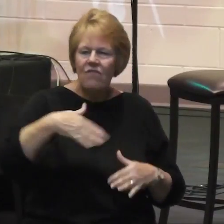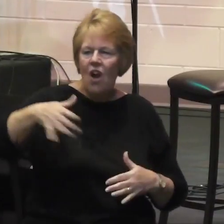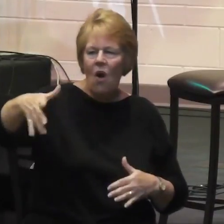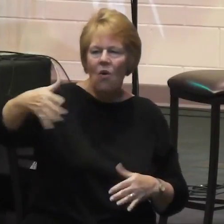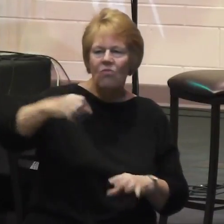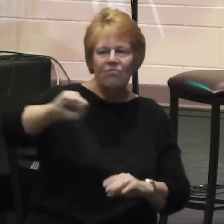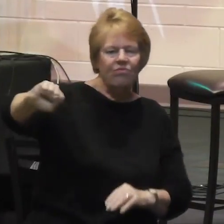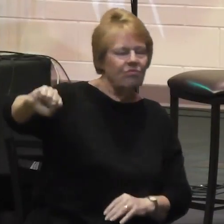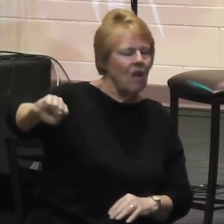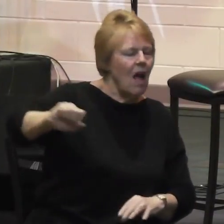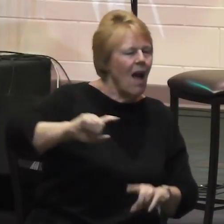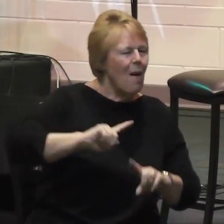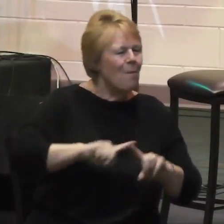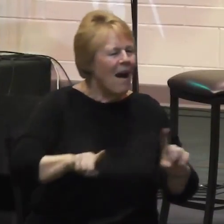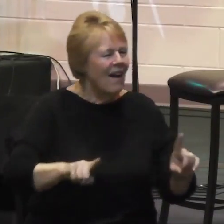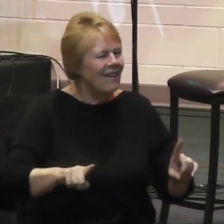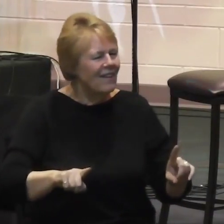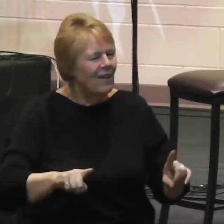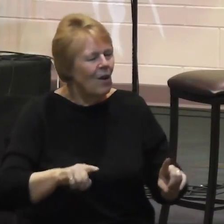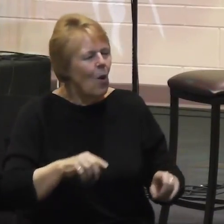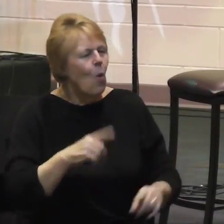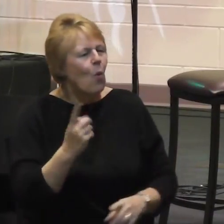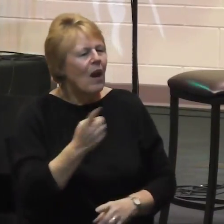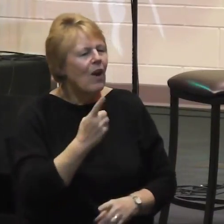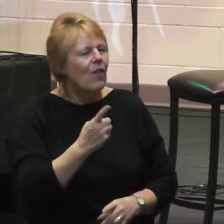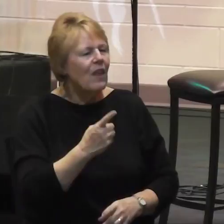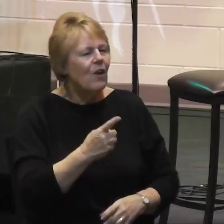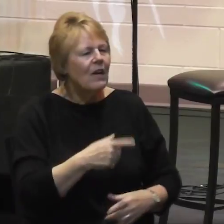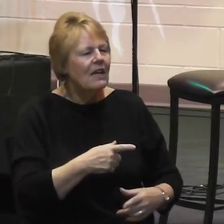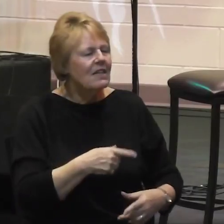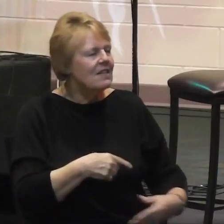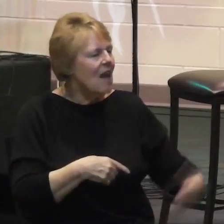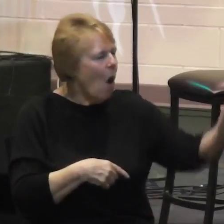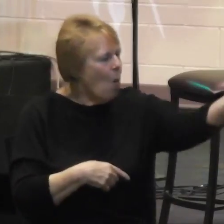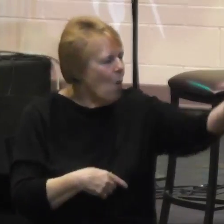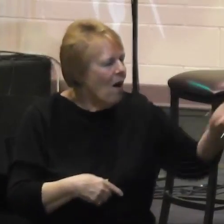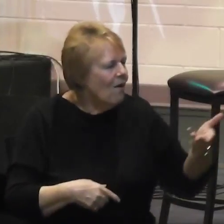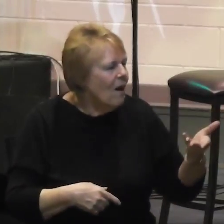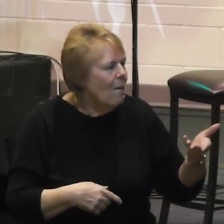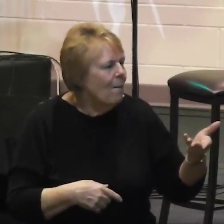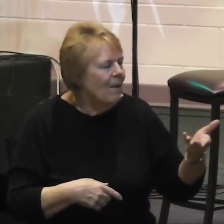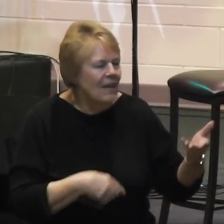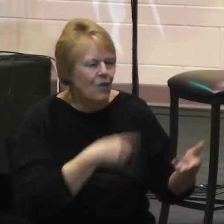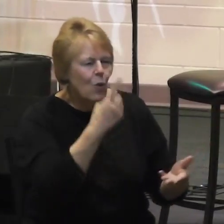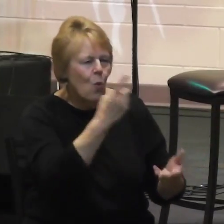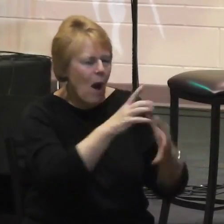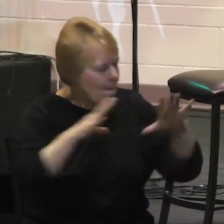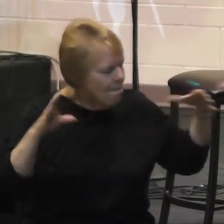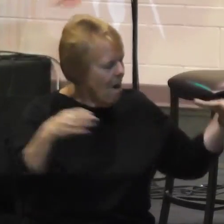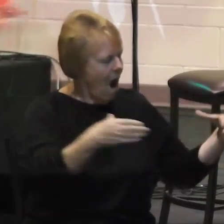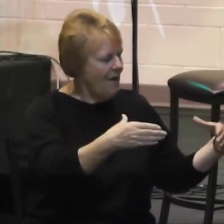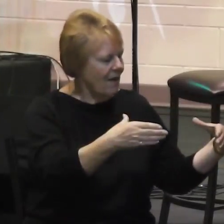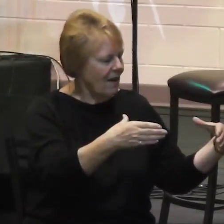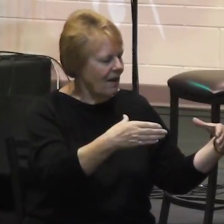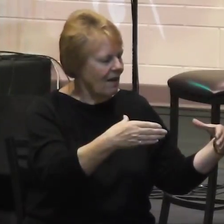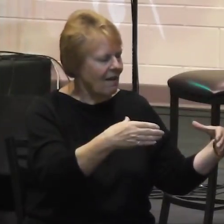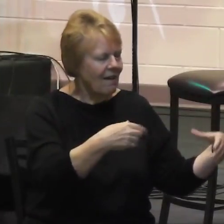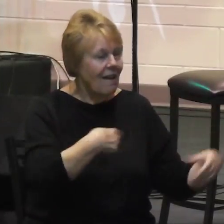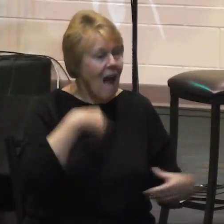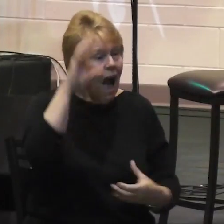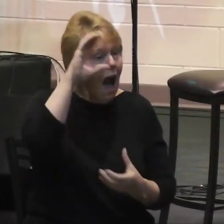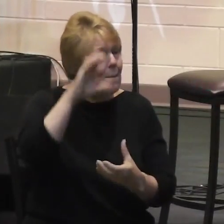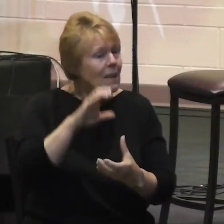where there is an embrace and a welcome into one body. I believe in the celebration of diversity,